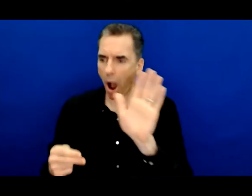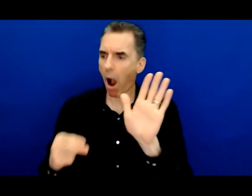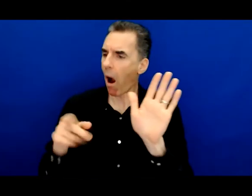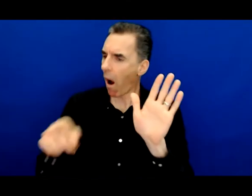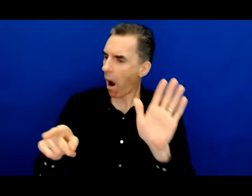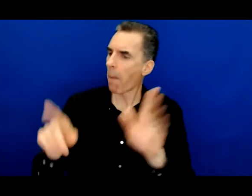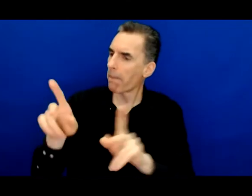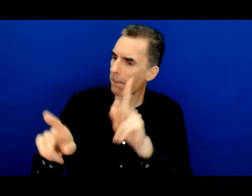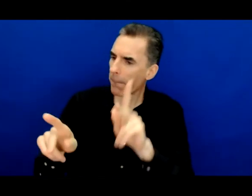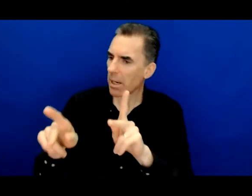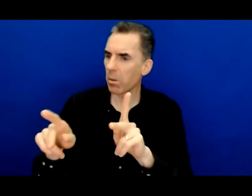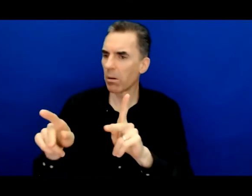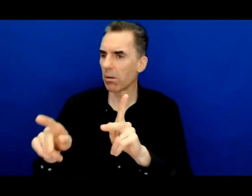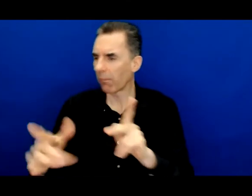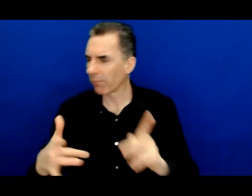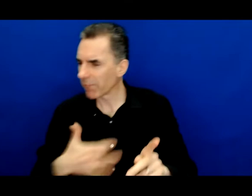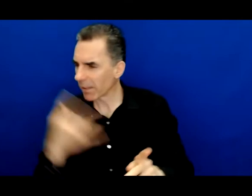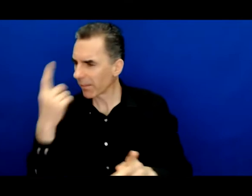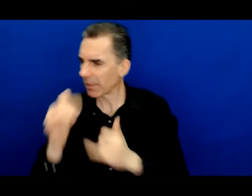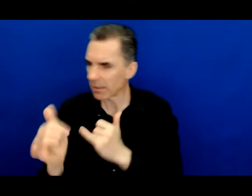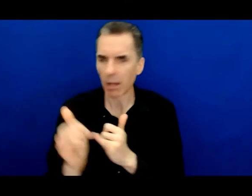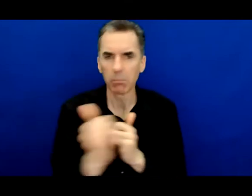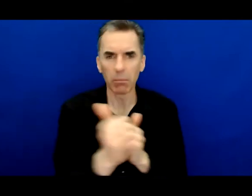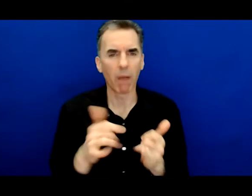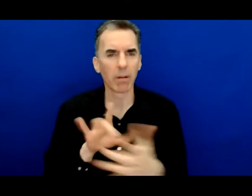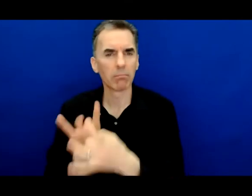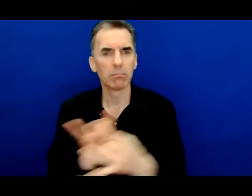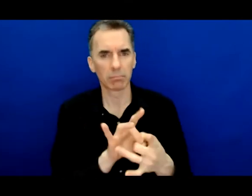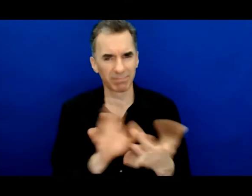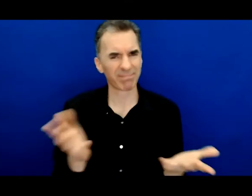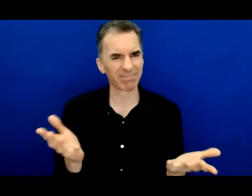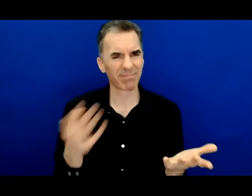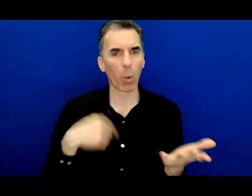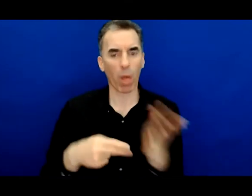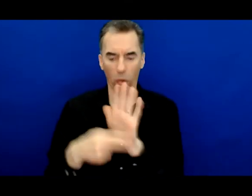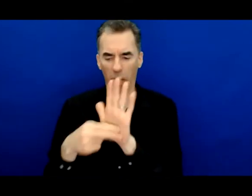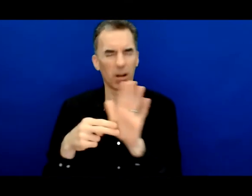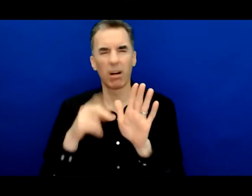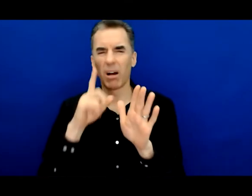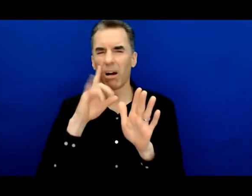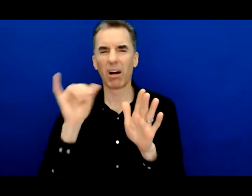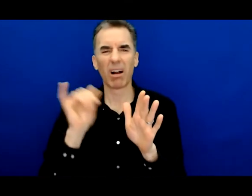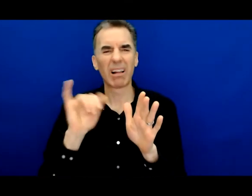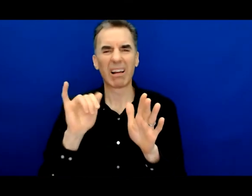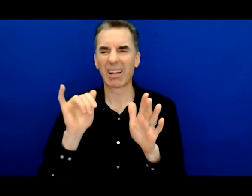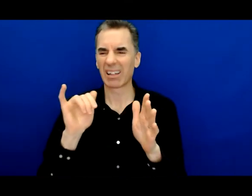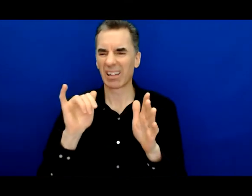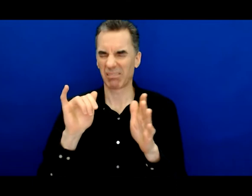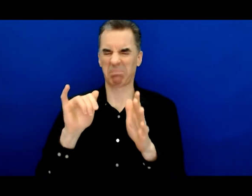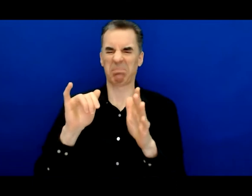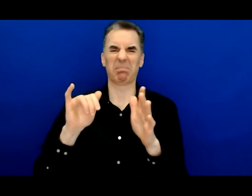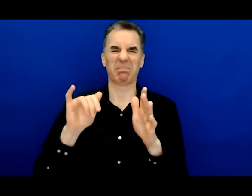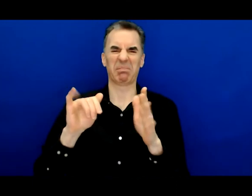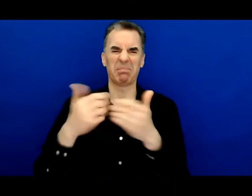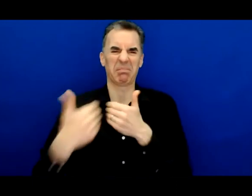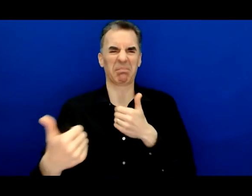issue where we've gone so far down the road of punitiveness because we've dehumanized so many people we have to continue to create spaces for those